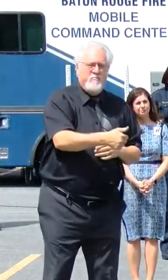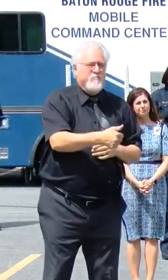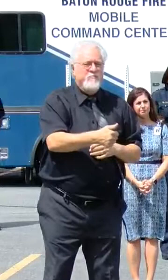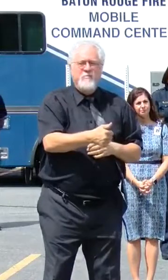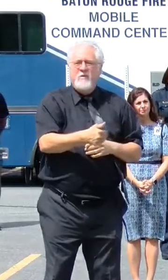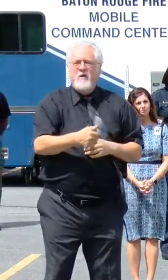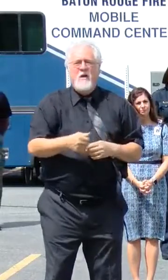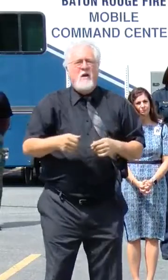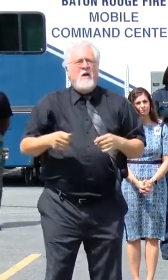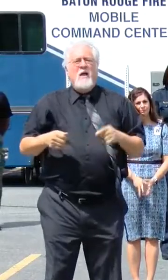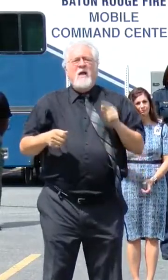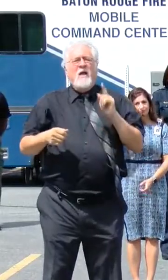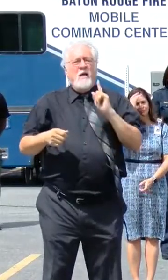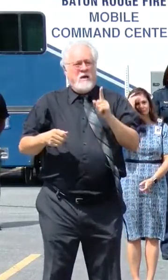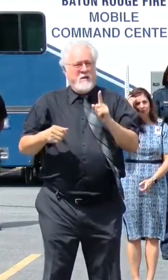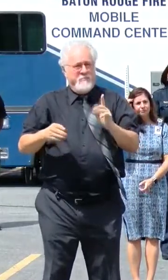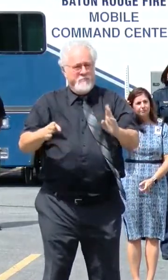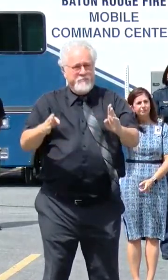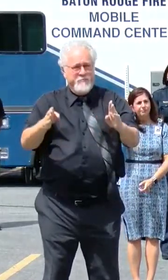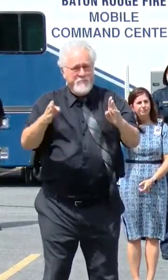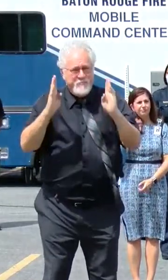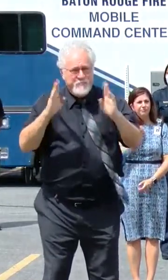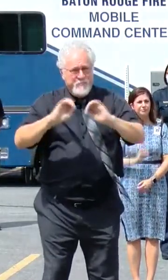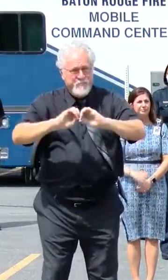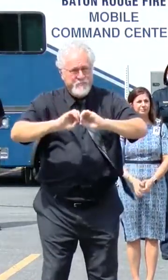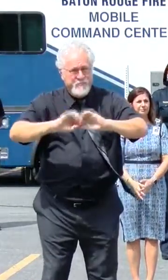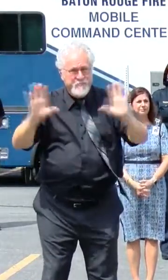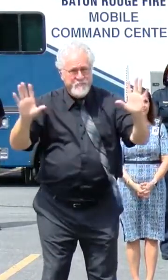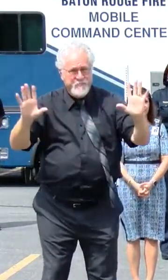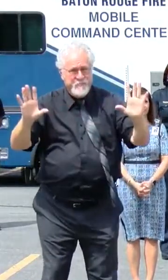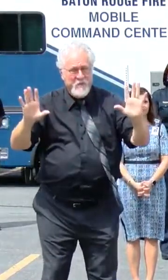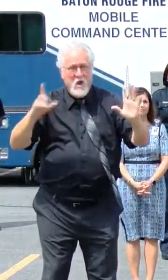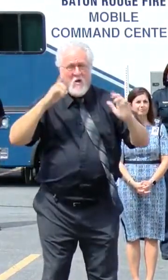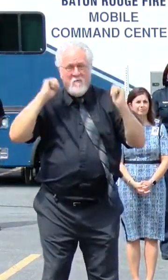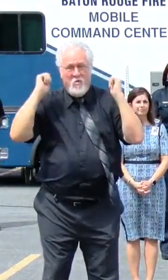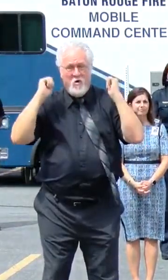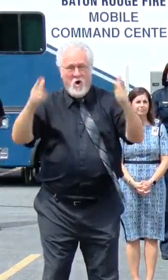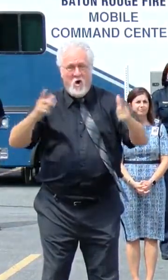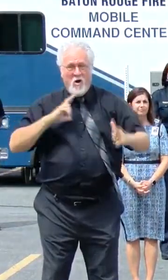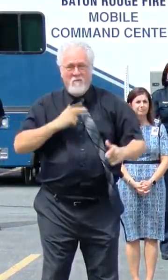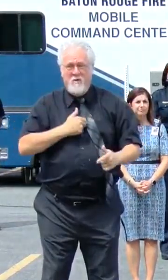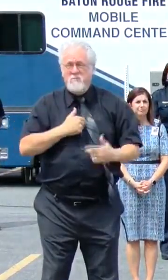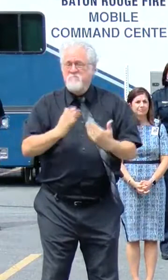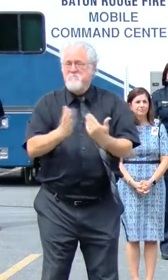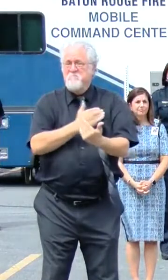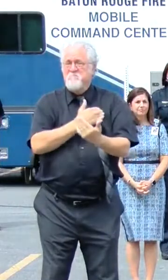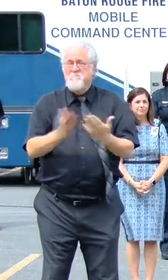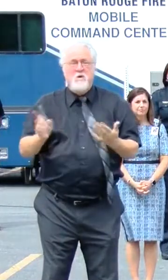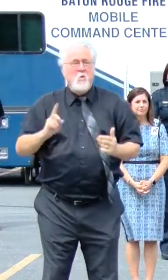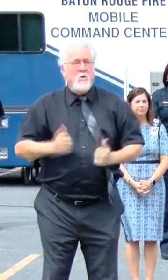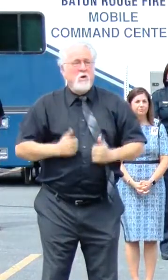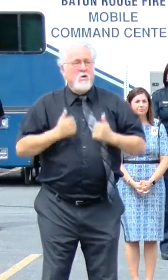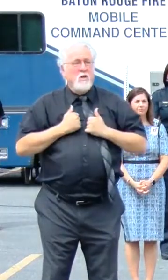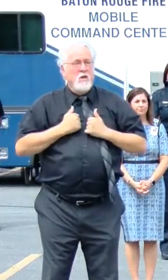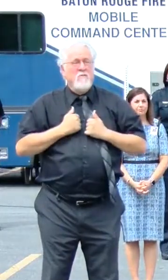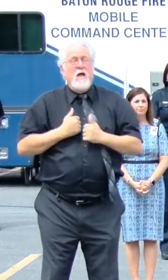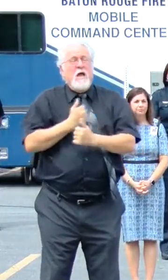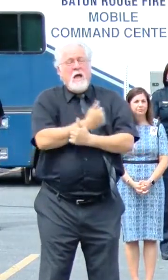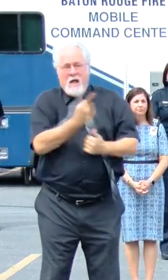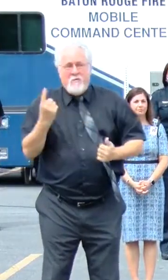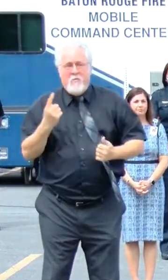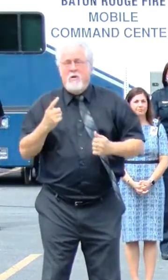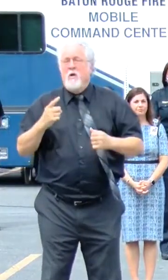Hear this as the clarion call for all of us, no matter where you live, everyone,